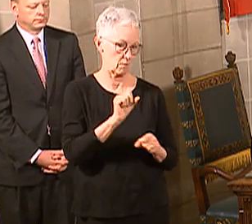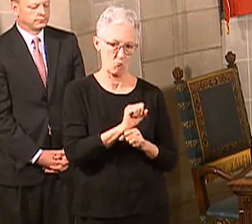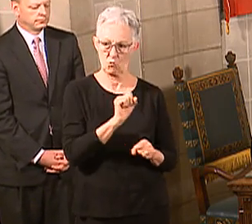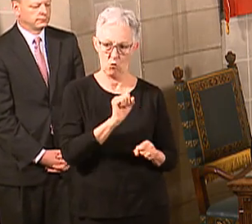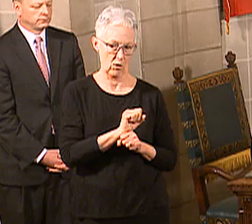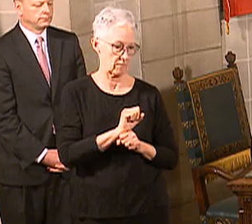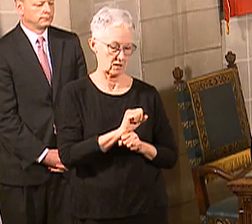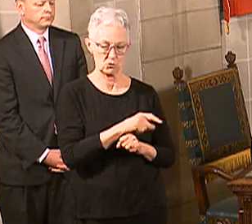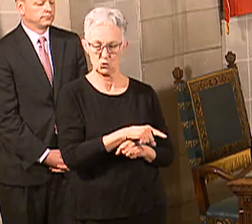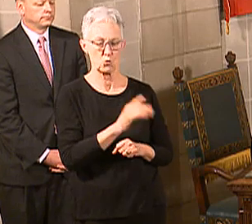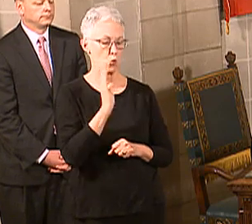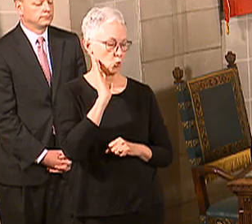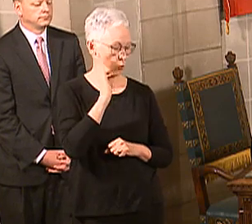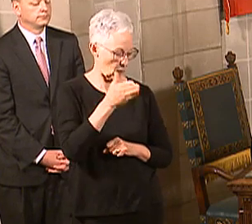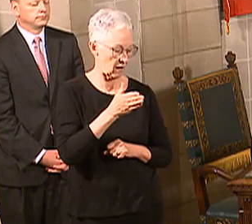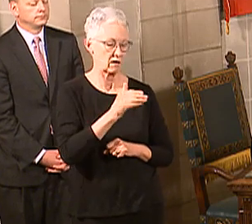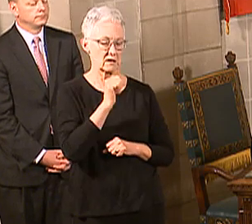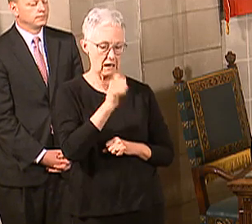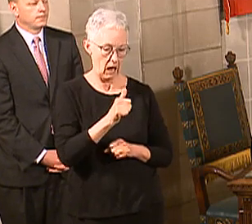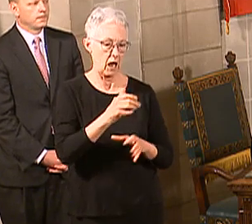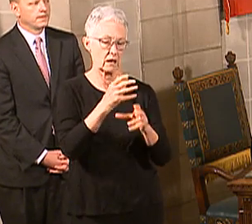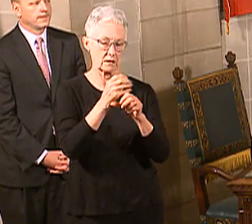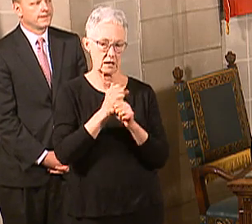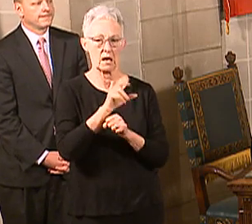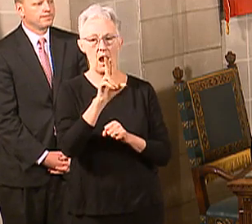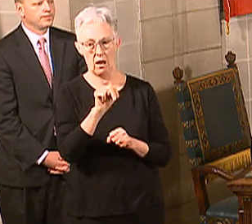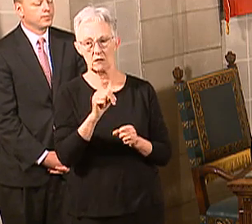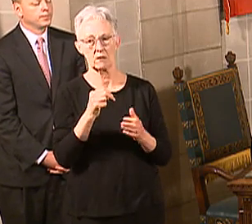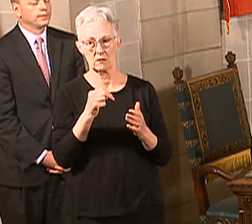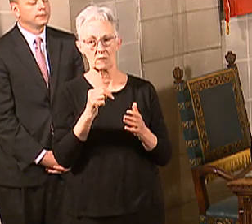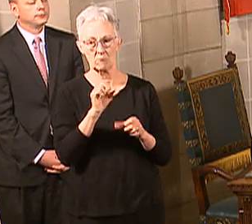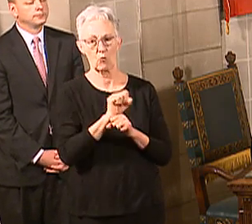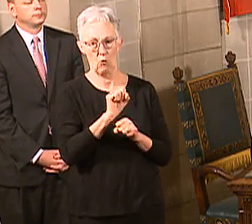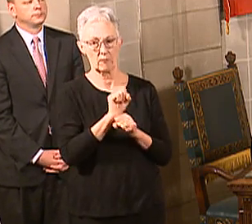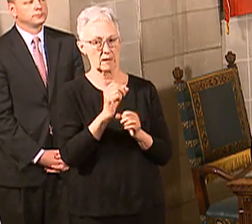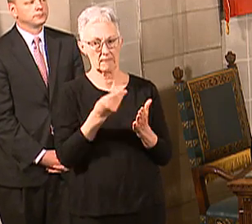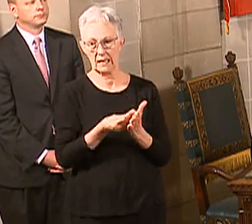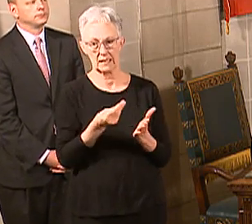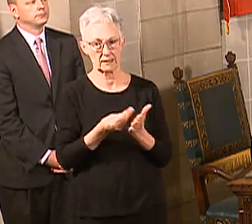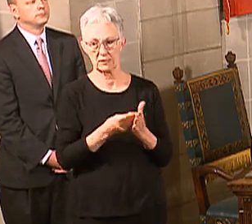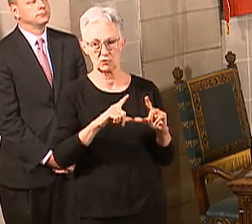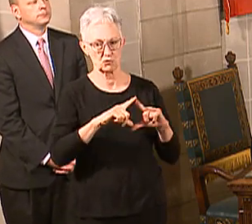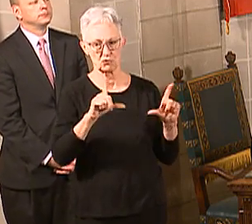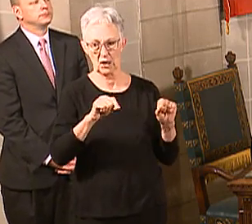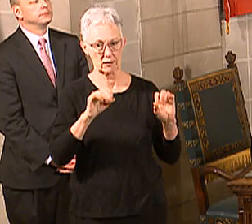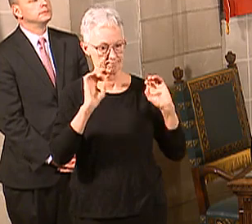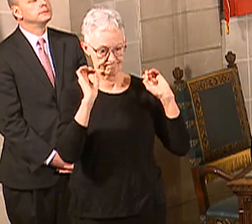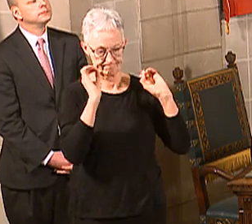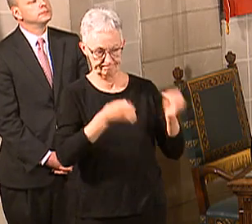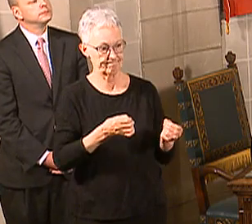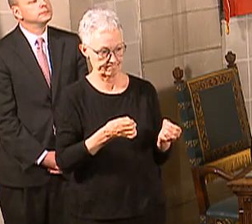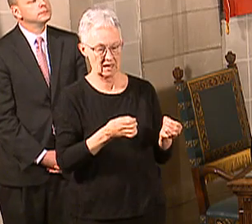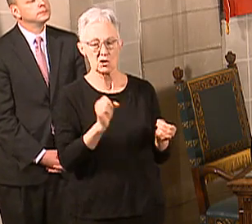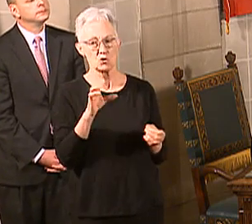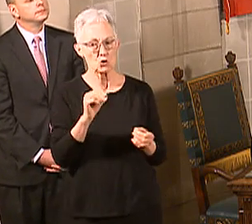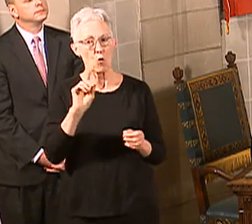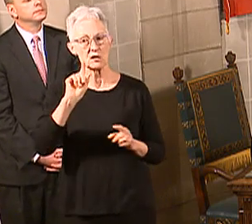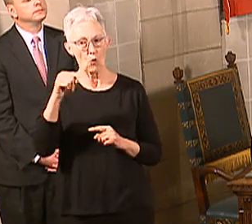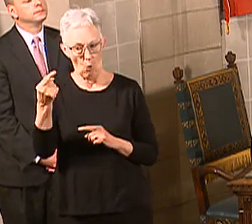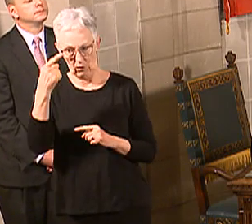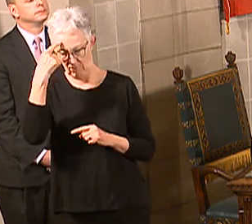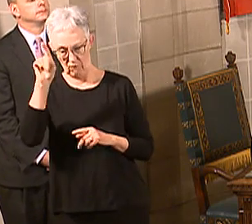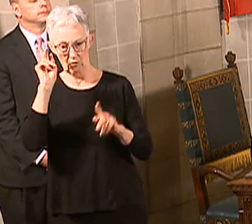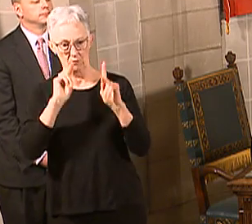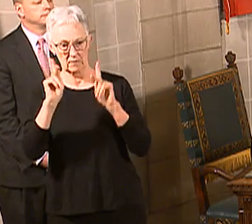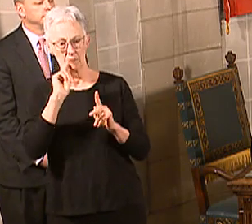make you eligible. You'll be ineligible for those unemployment benefits, so if you have a job, don't quit. This is about people who are being impacted by coronavirus and are being laid